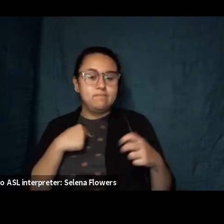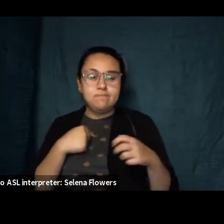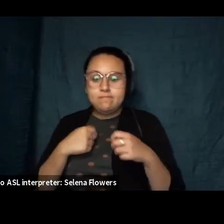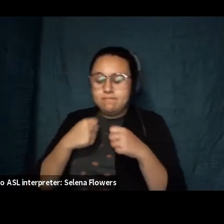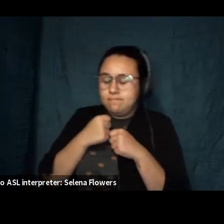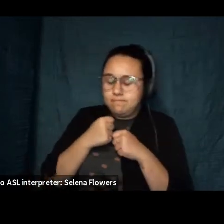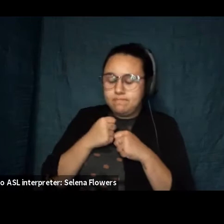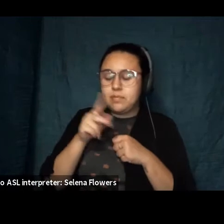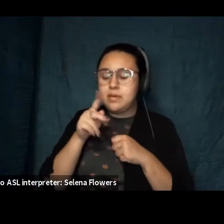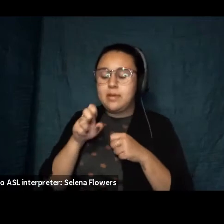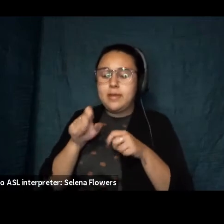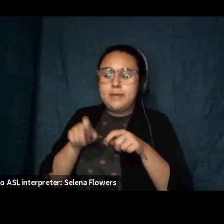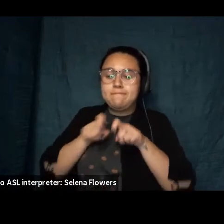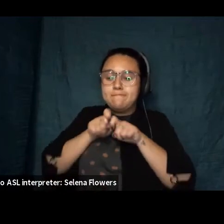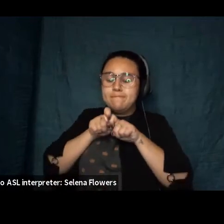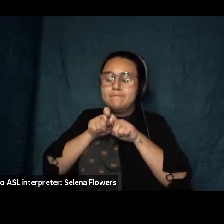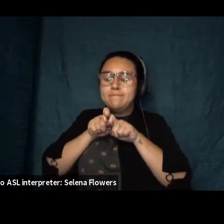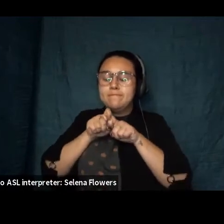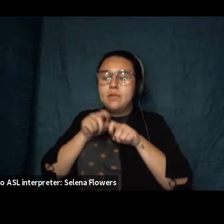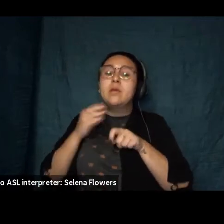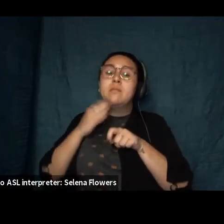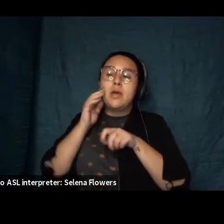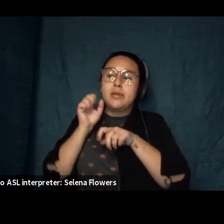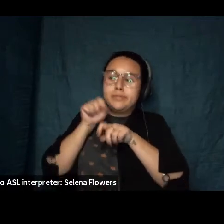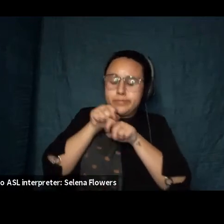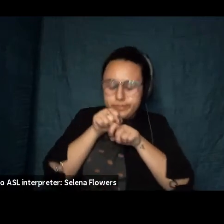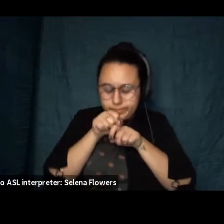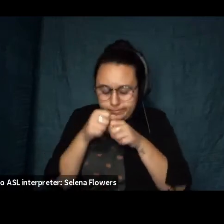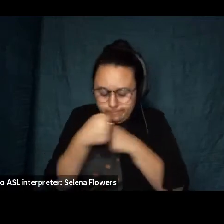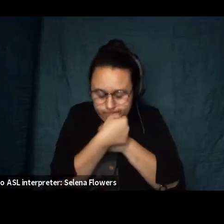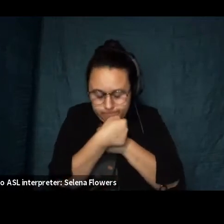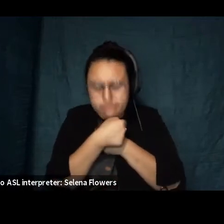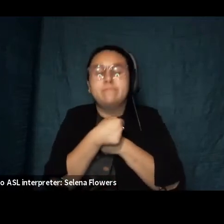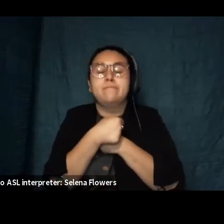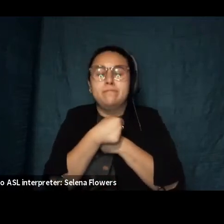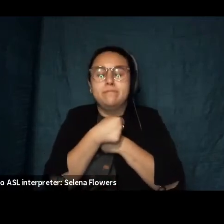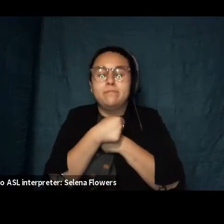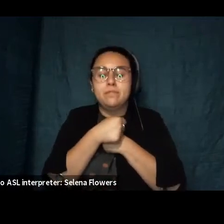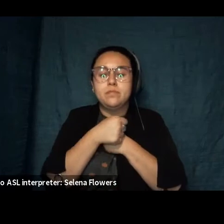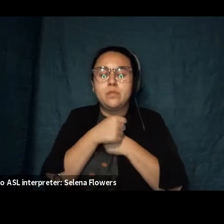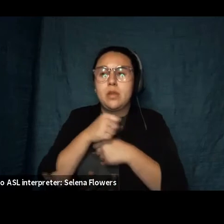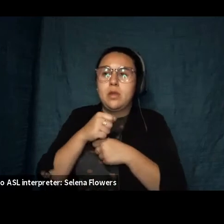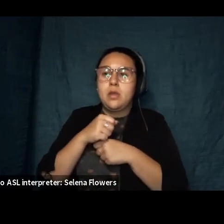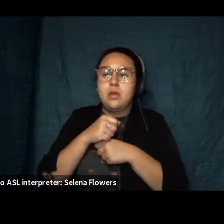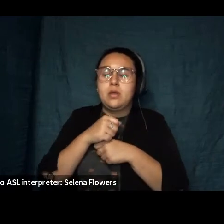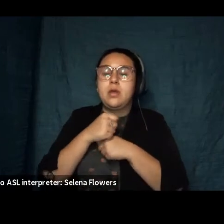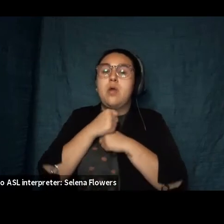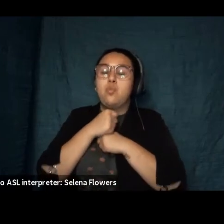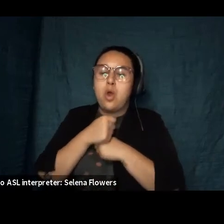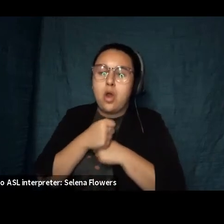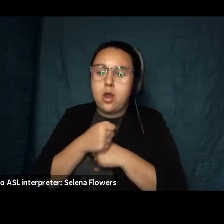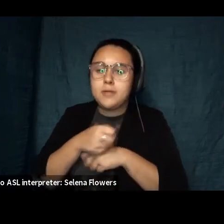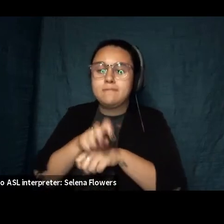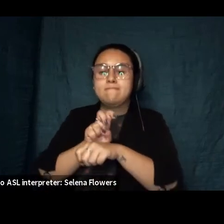face pushed into my knees arms wrapped around myself as far as they would go rocking forward and back muttering